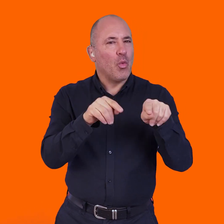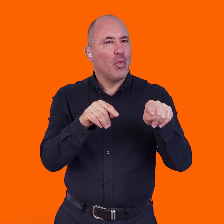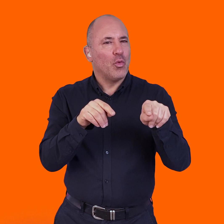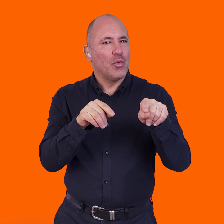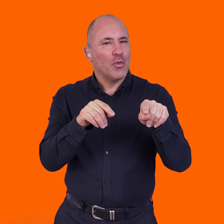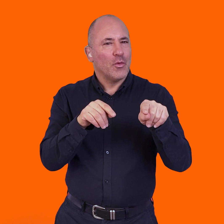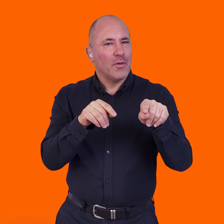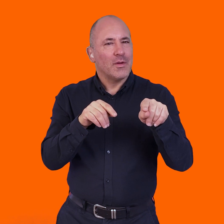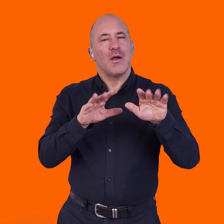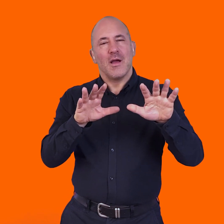So, yeah.